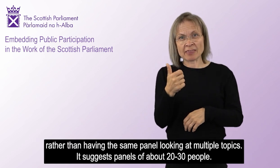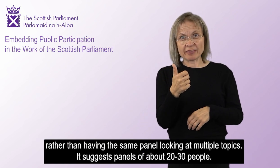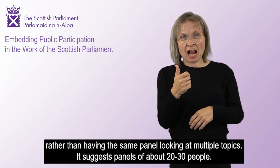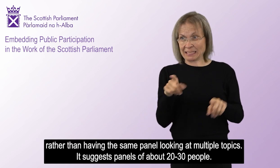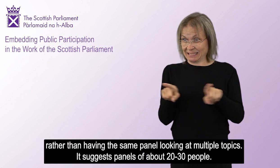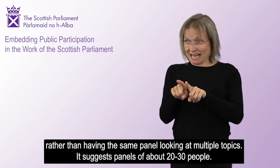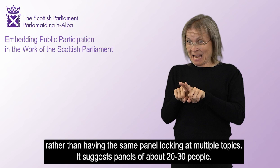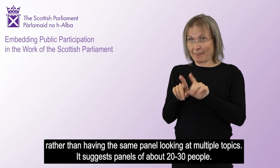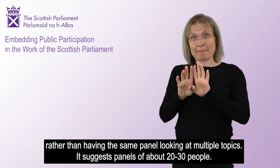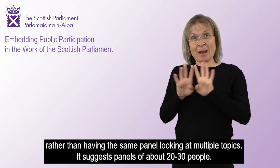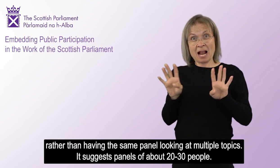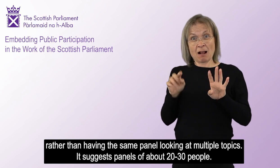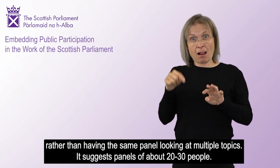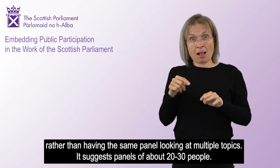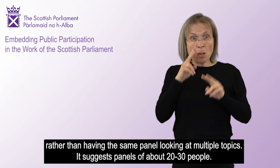having the same panel looking at multiple topics.